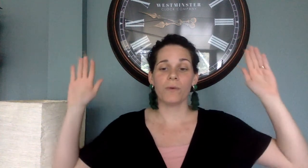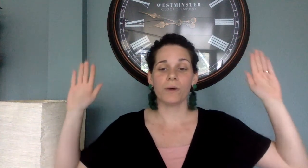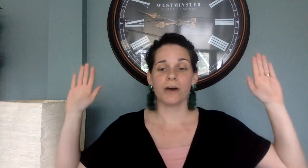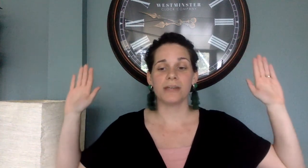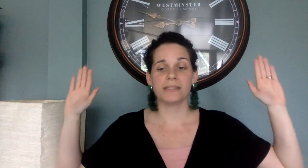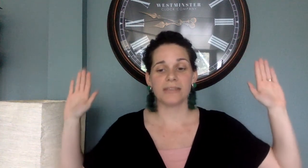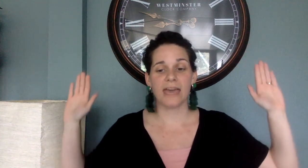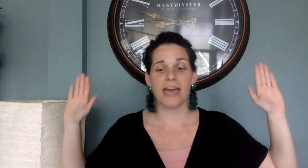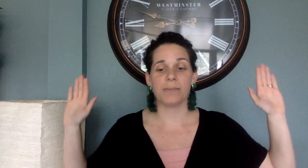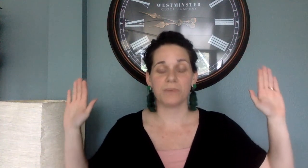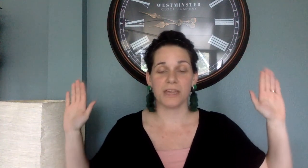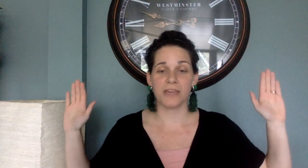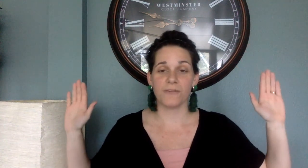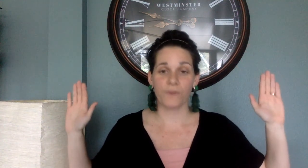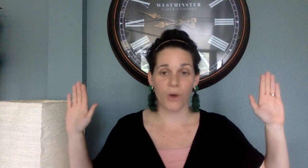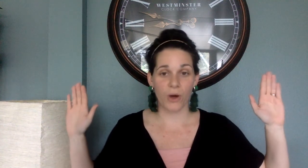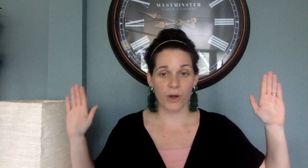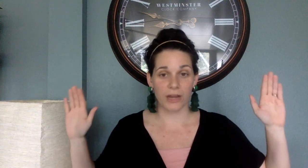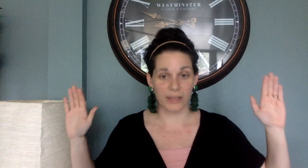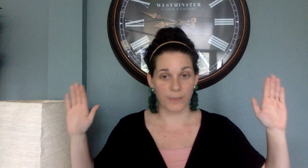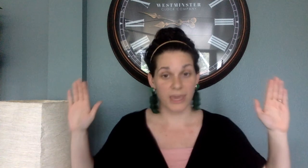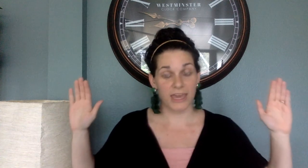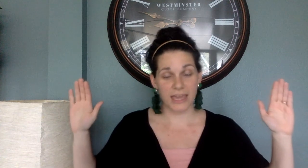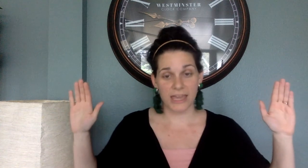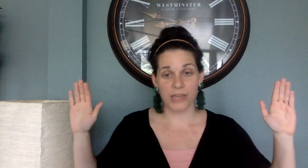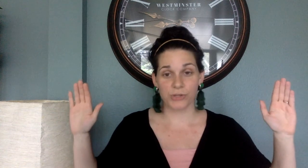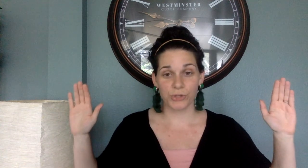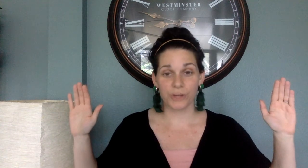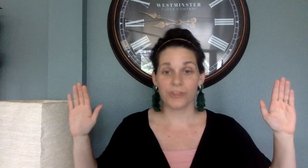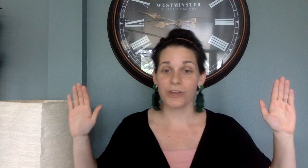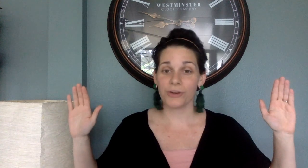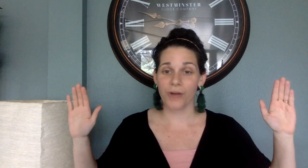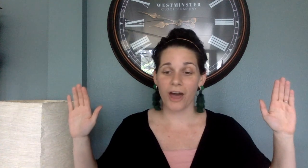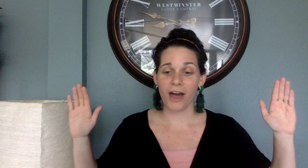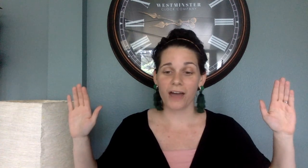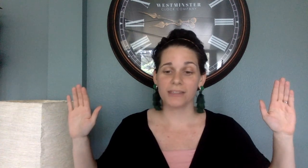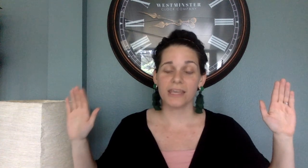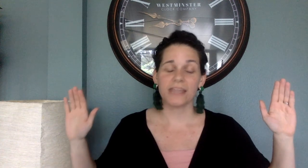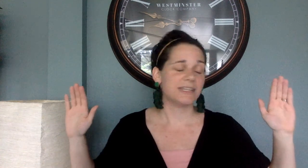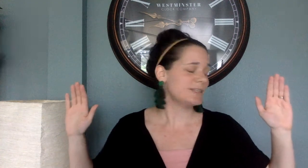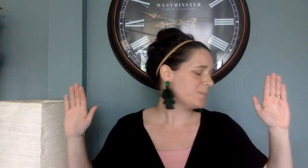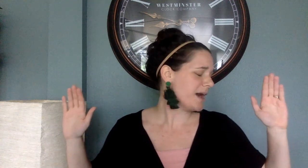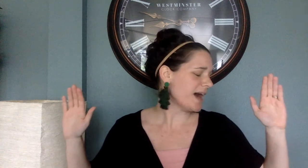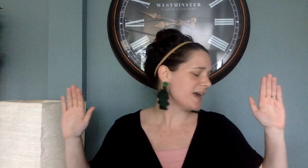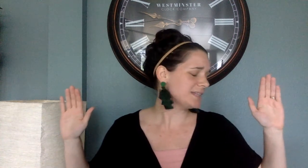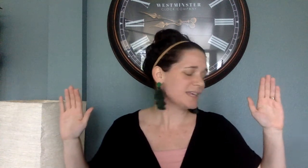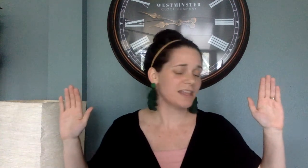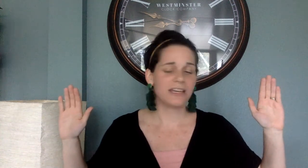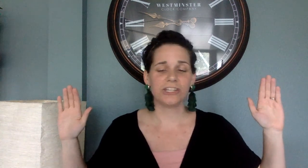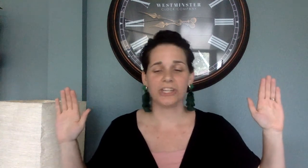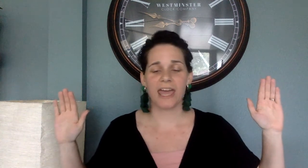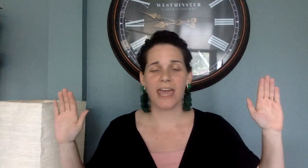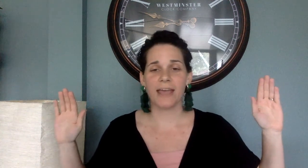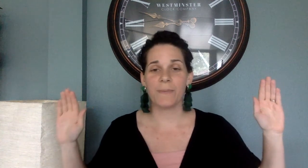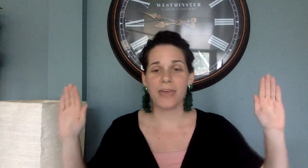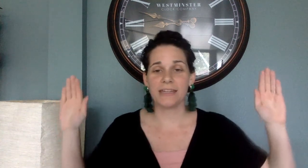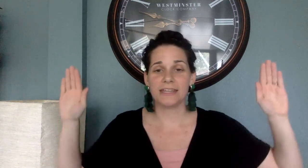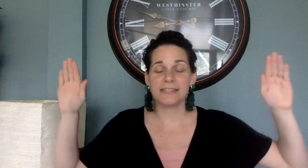was set before him, endured the cross, despising the shame and is